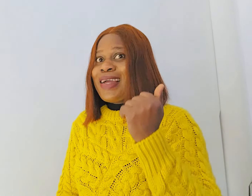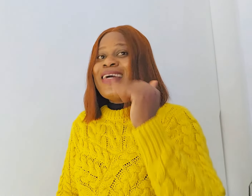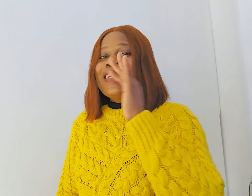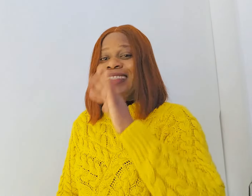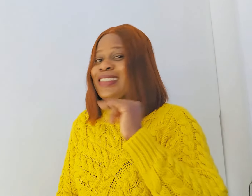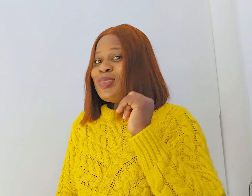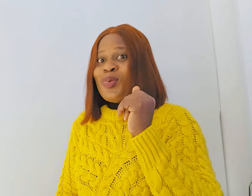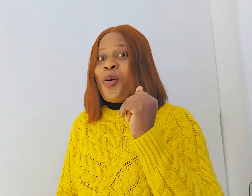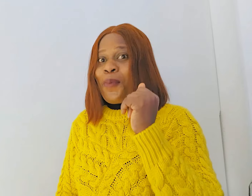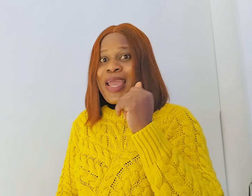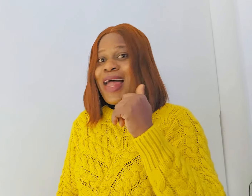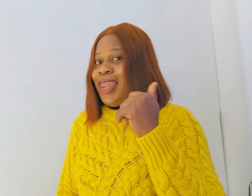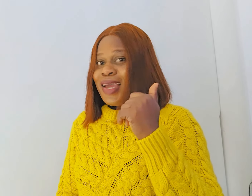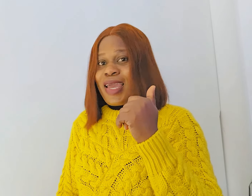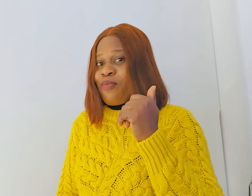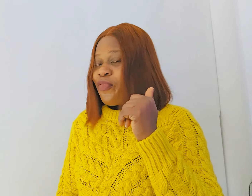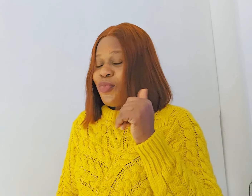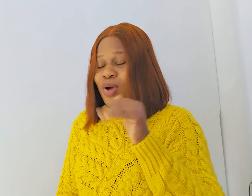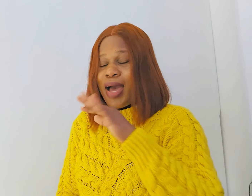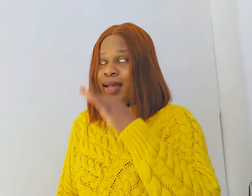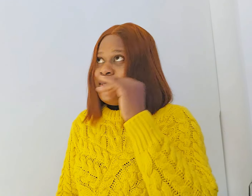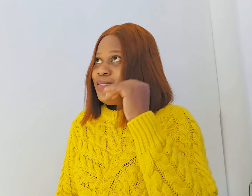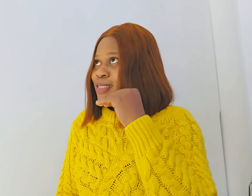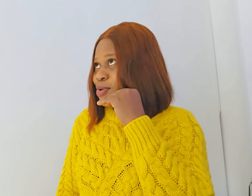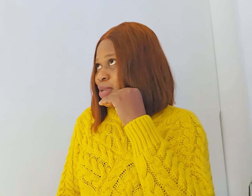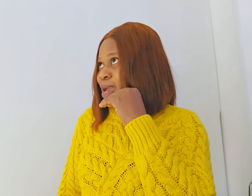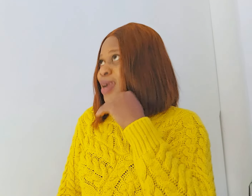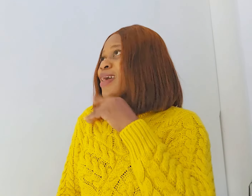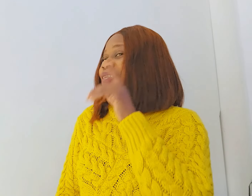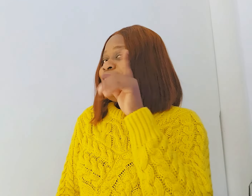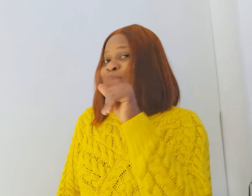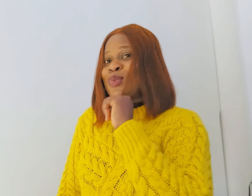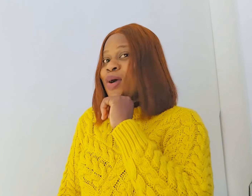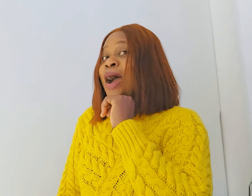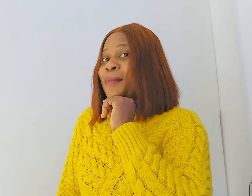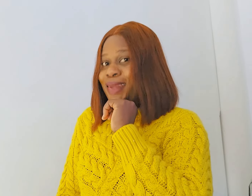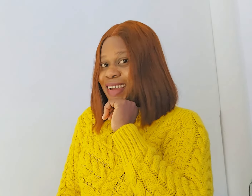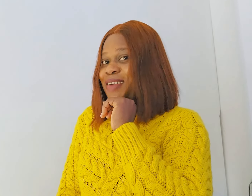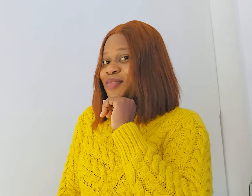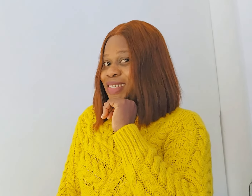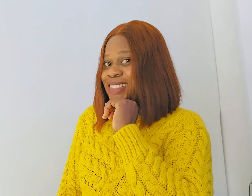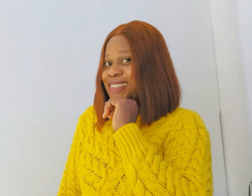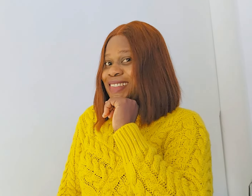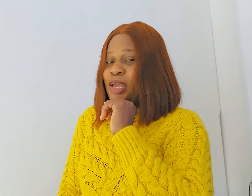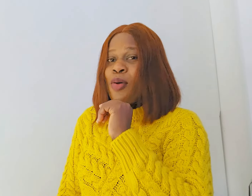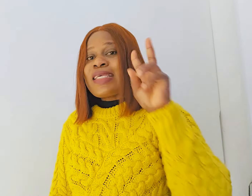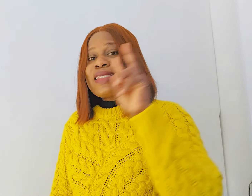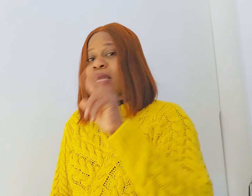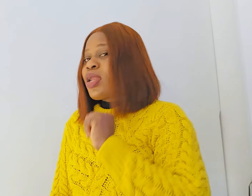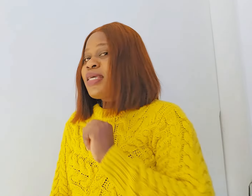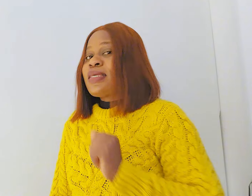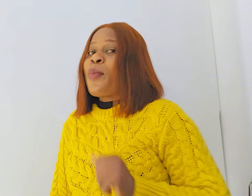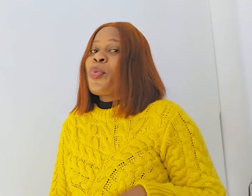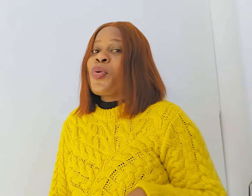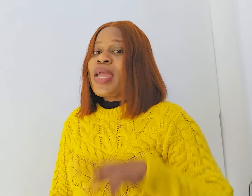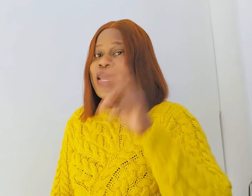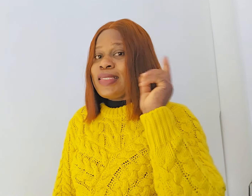this is what we are looking for and she will like this is what i'm looking for too you know second example is